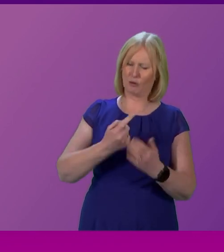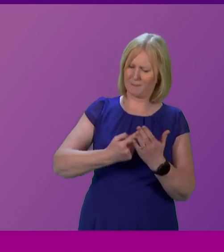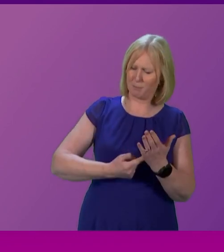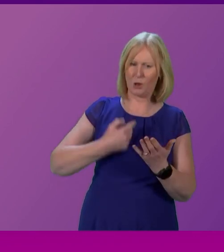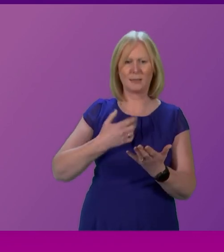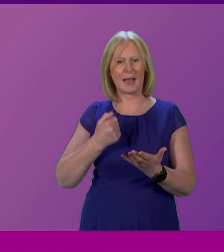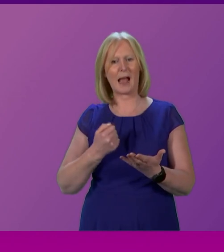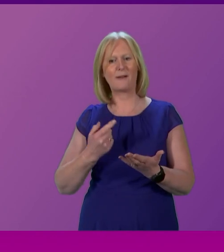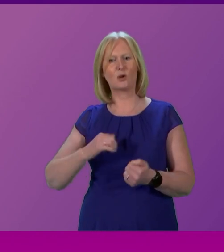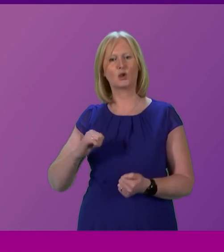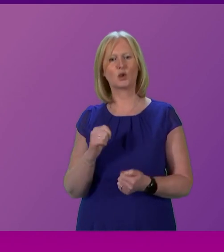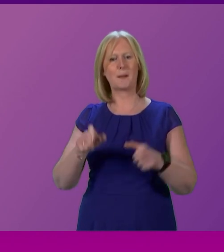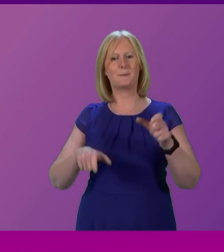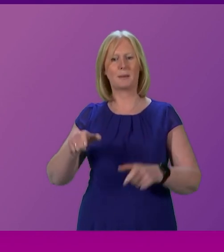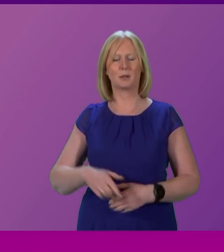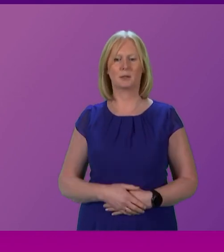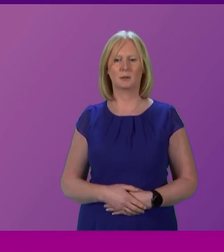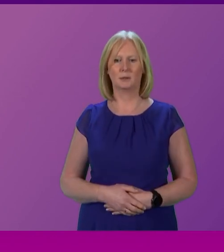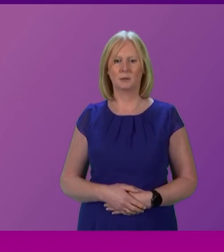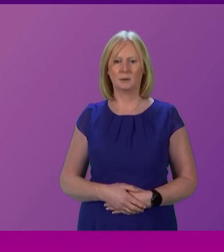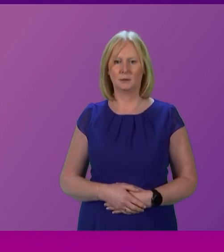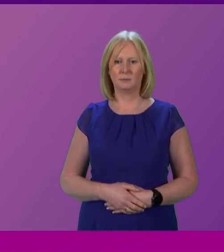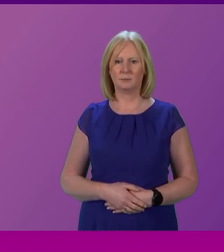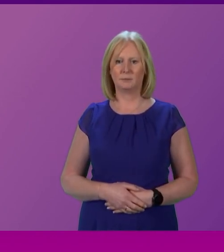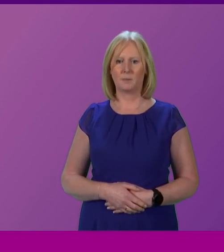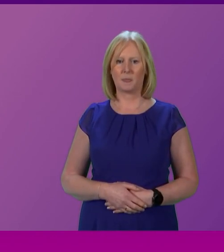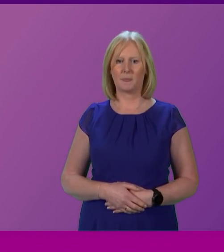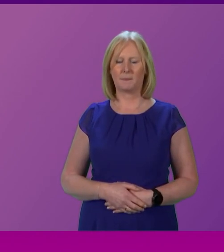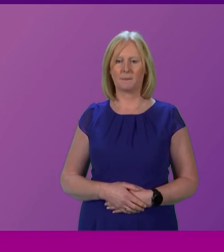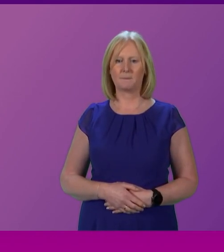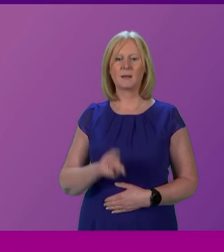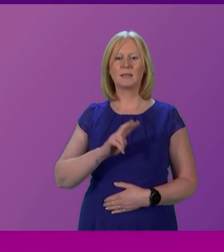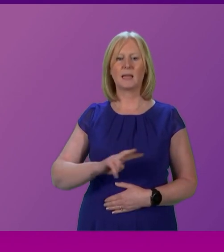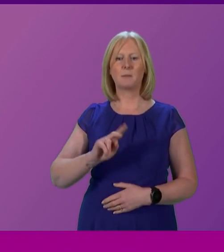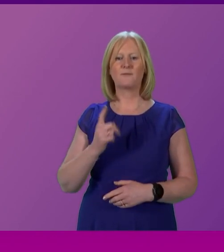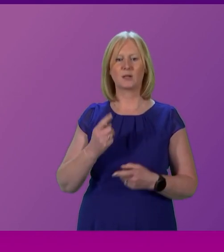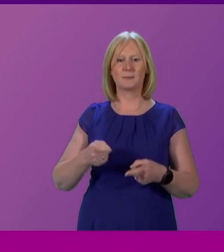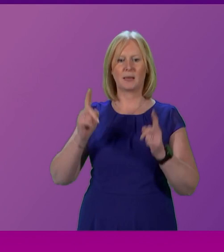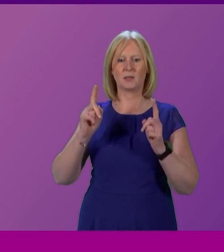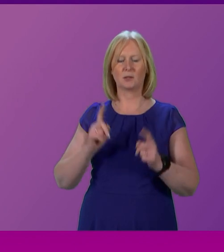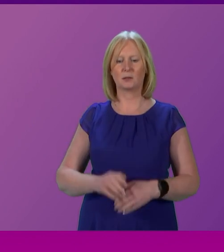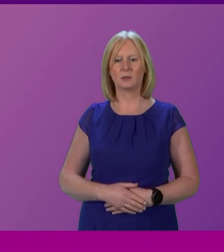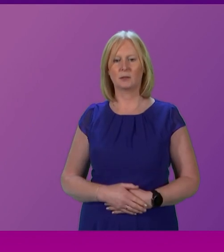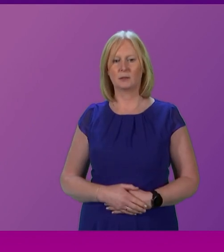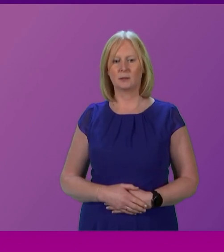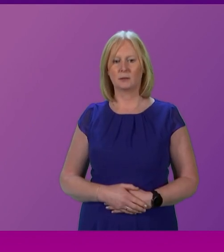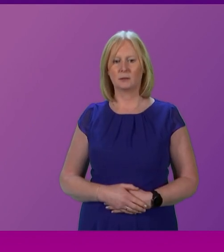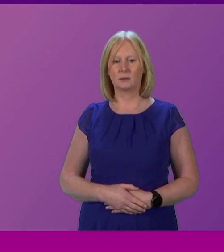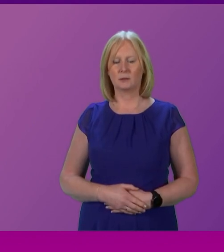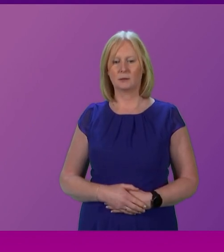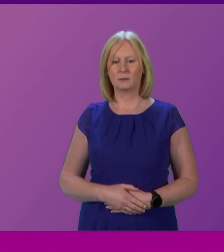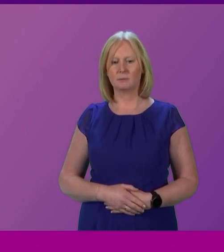people of Scotland? Deputy First Minister. Deputy First Minister. I'm grateful to Jackson Carlow for giving me. Can I just point out the irony